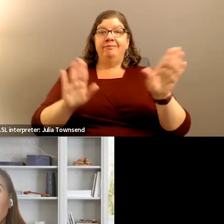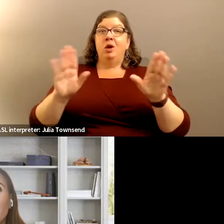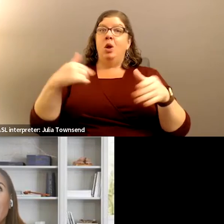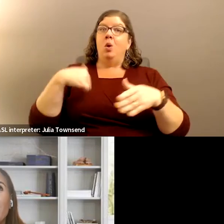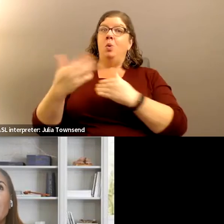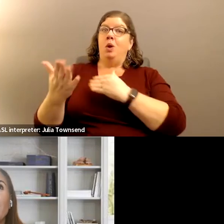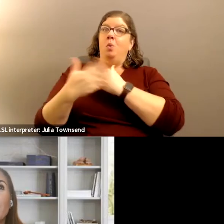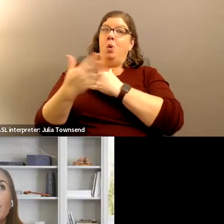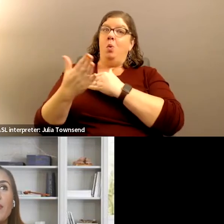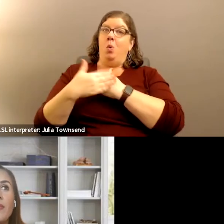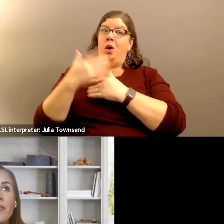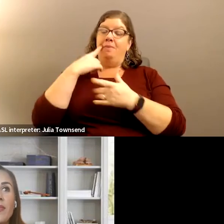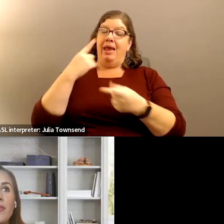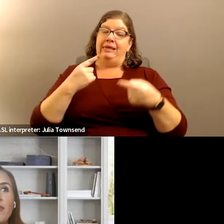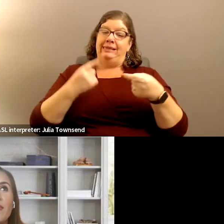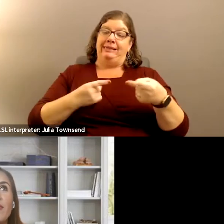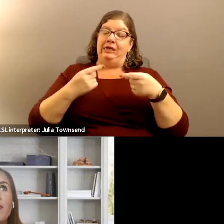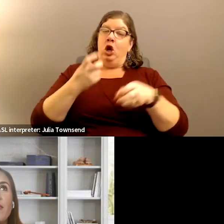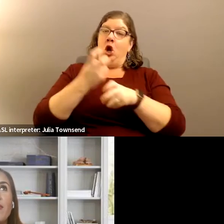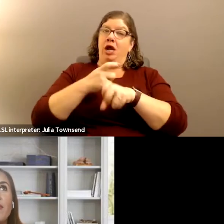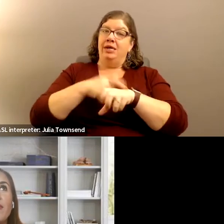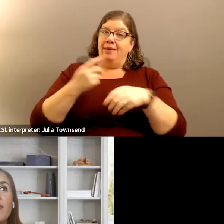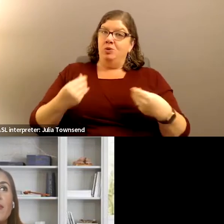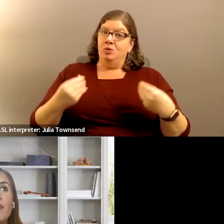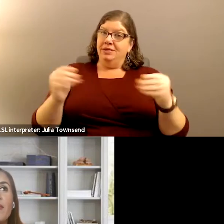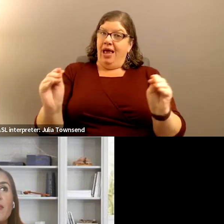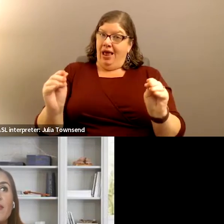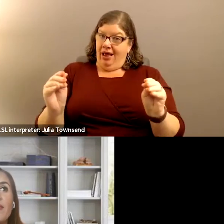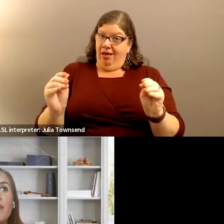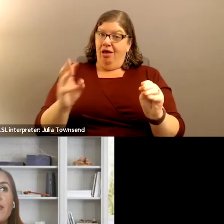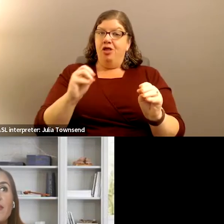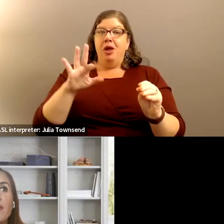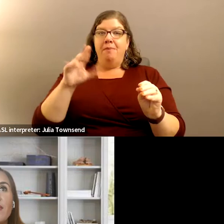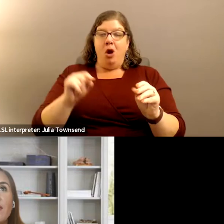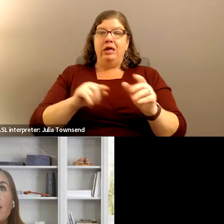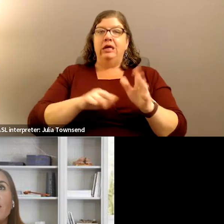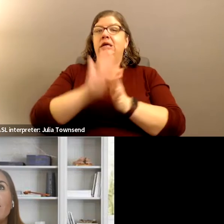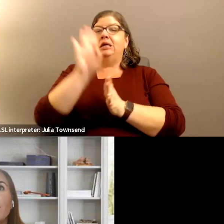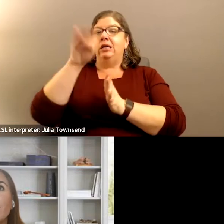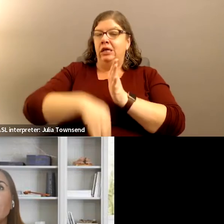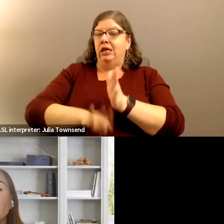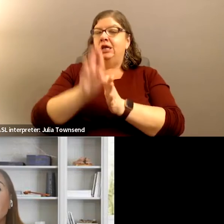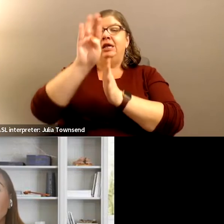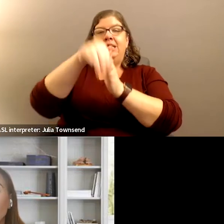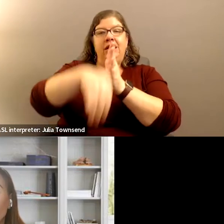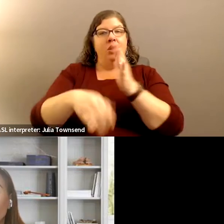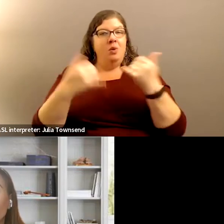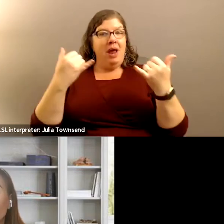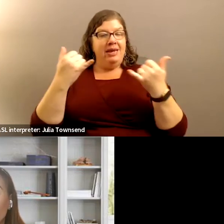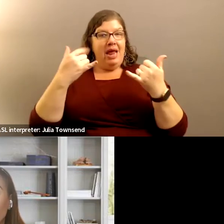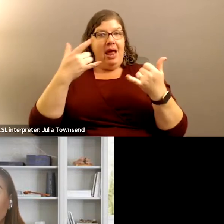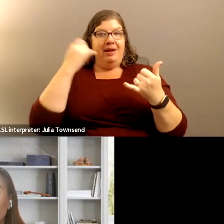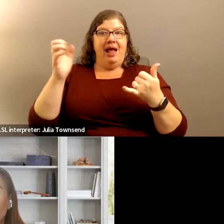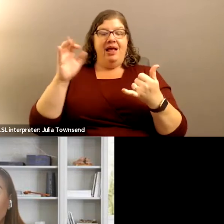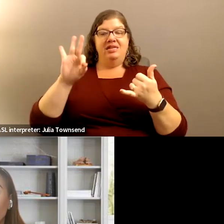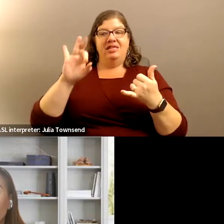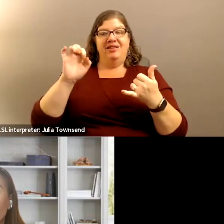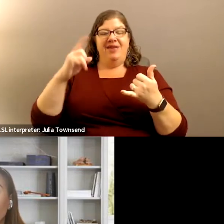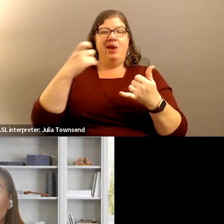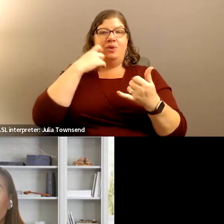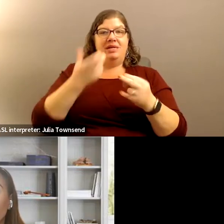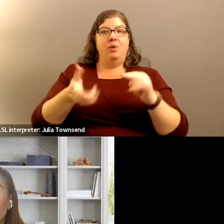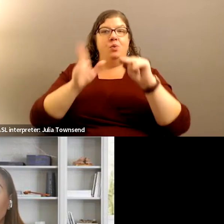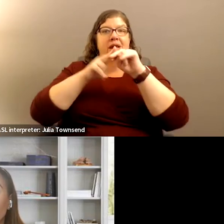warned that it might be a tough time to sell. The markets are very volatile right now because the Fed recently